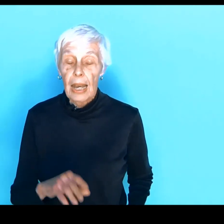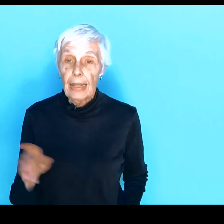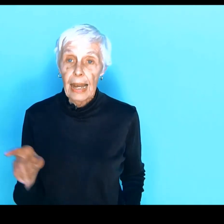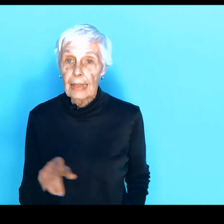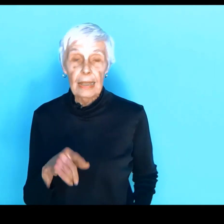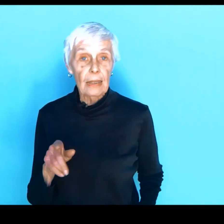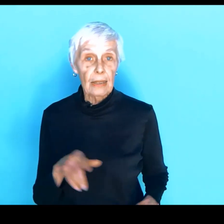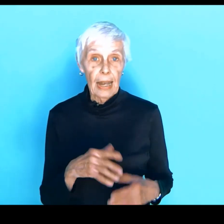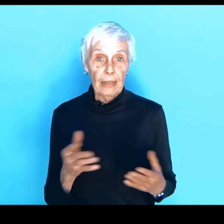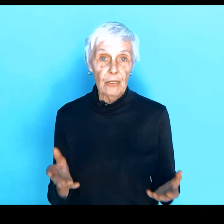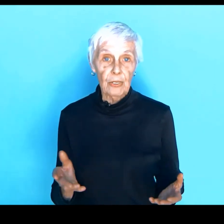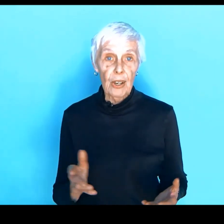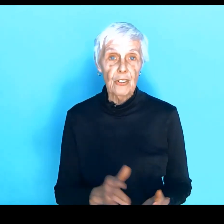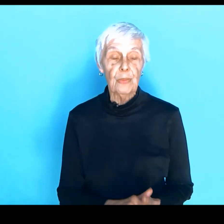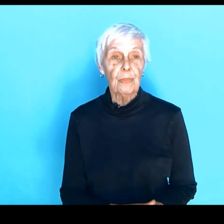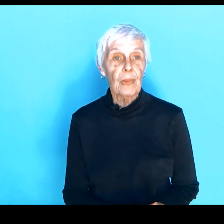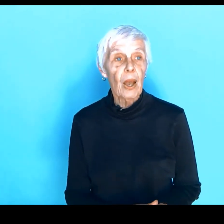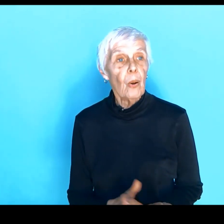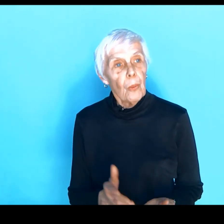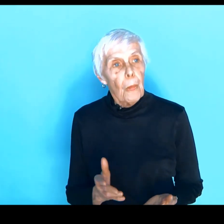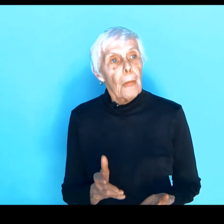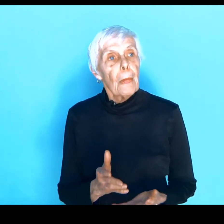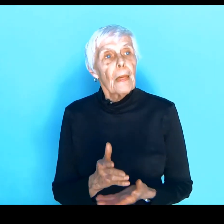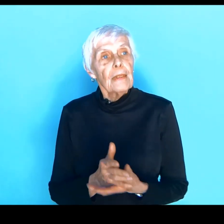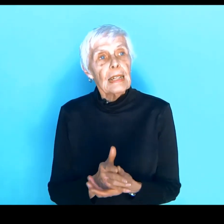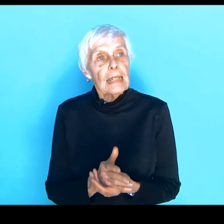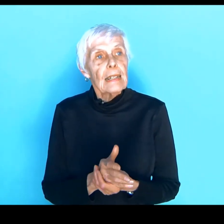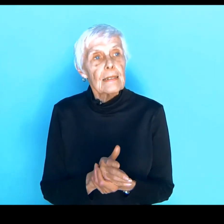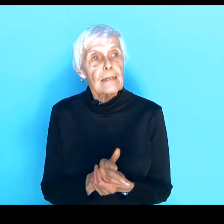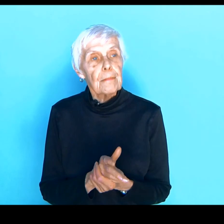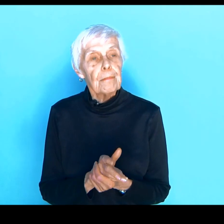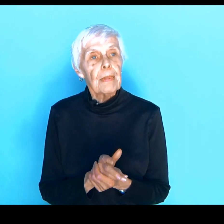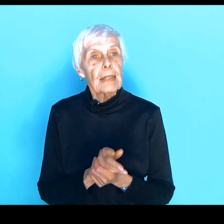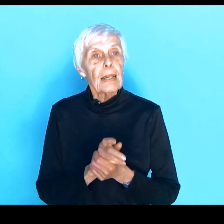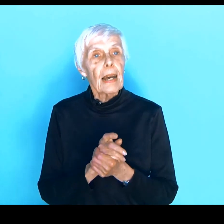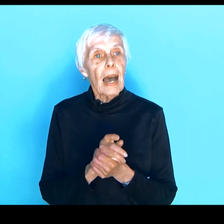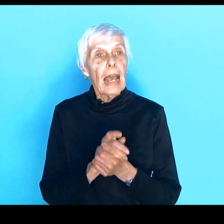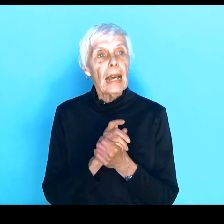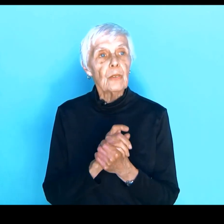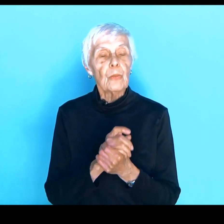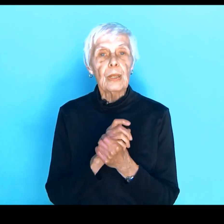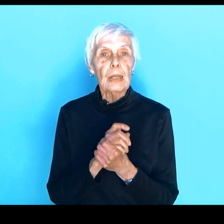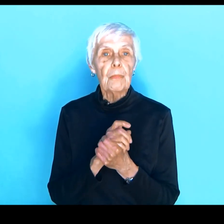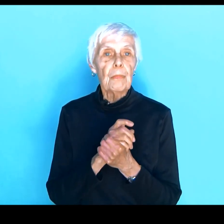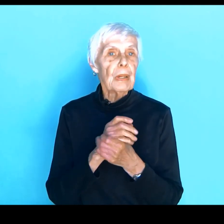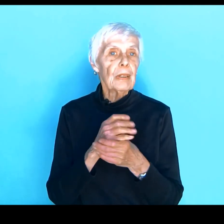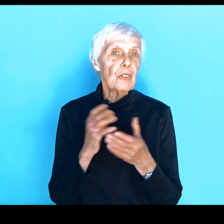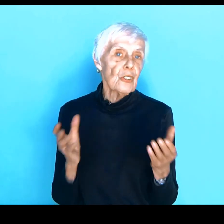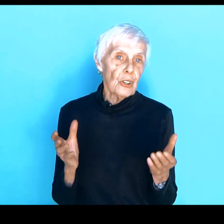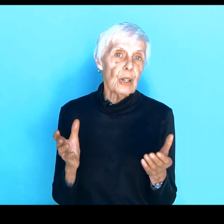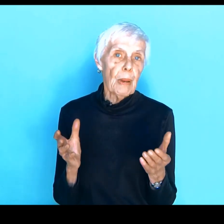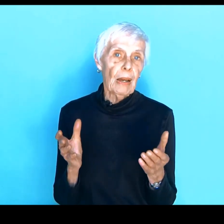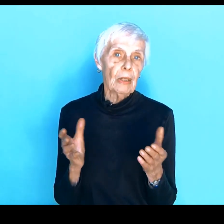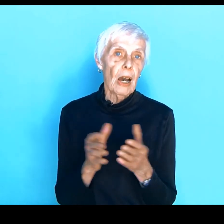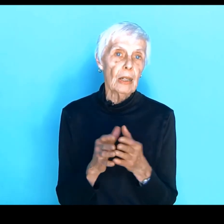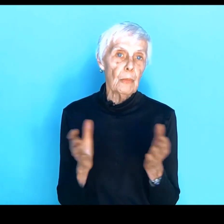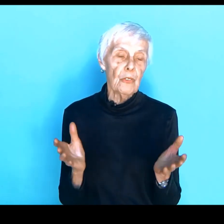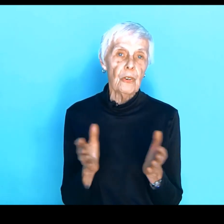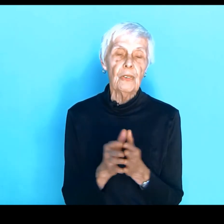And that ended that discussion. The thing is, that I hadn't really been concerned about condoms for a